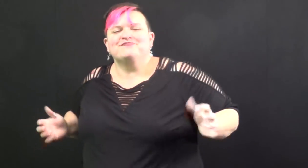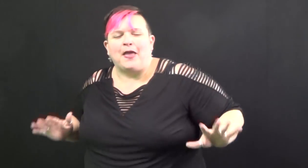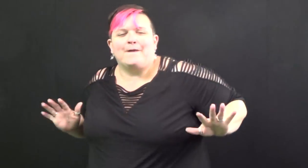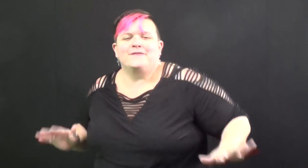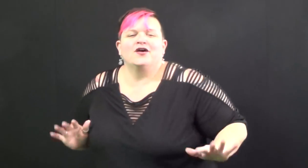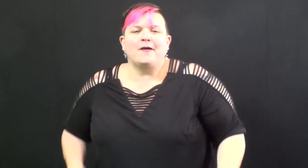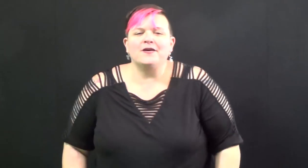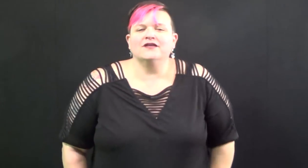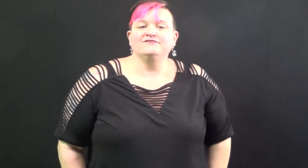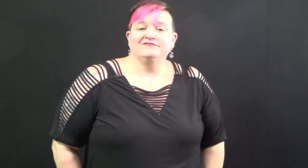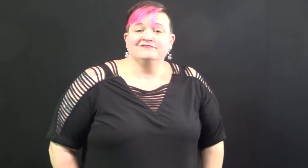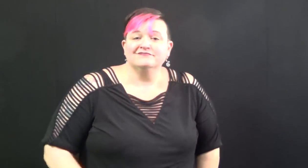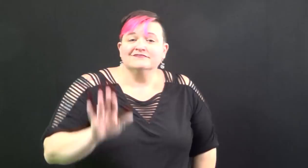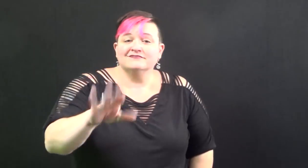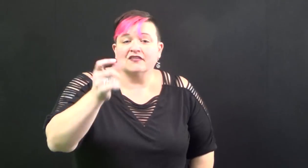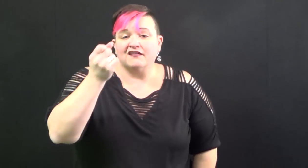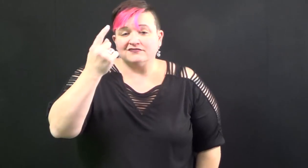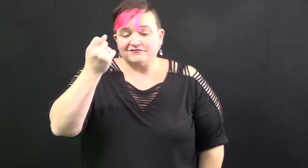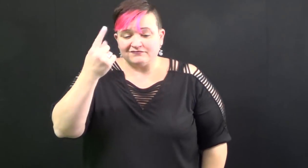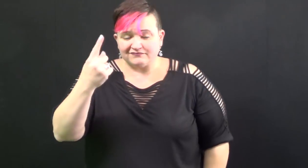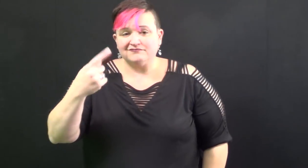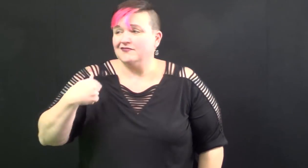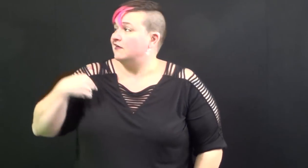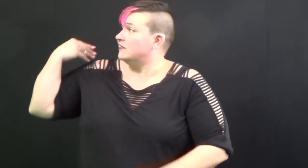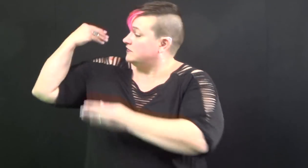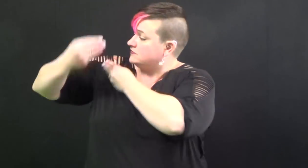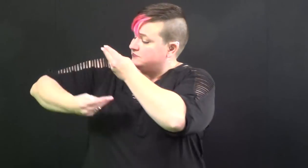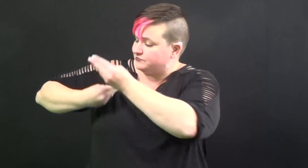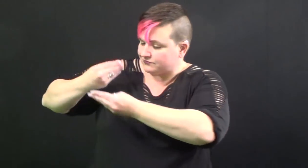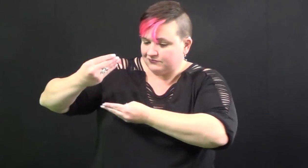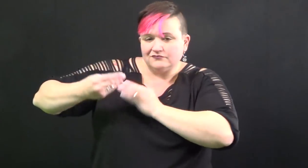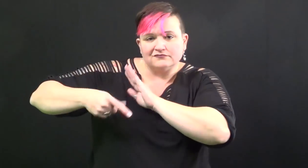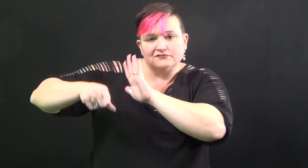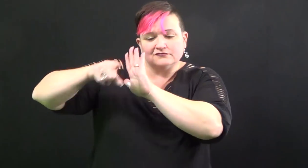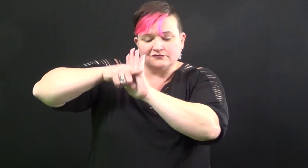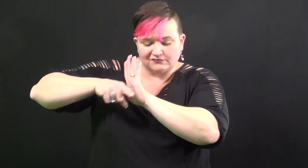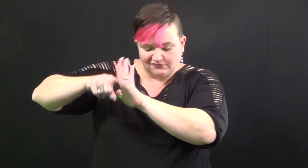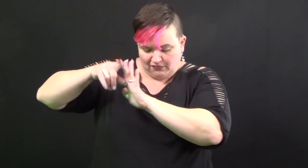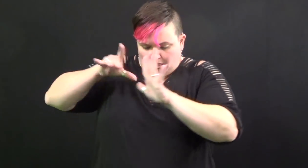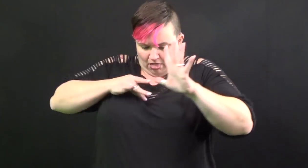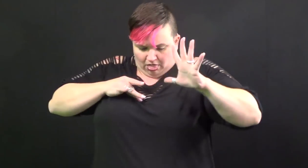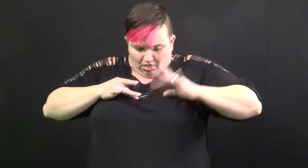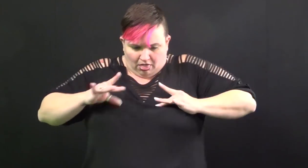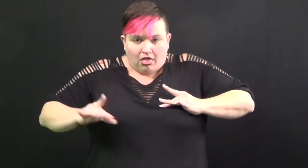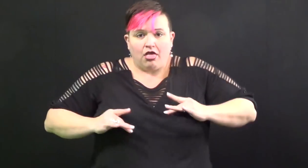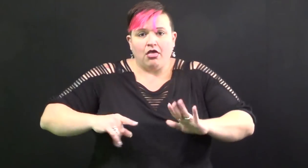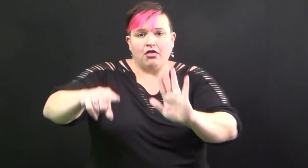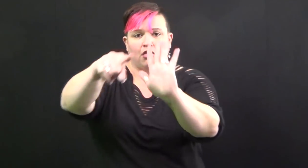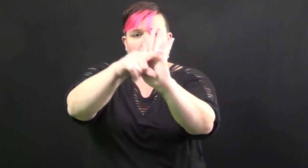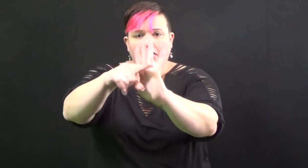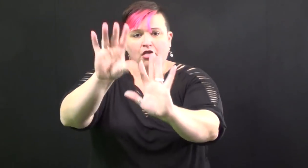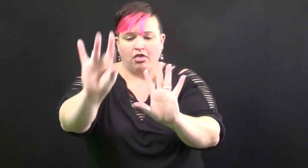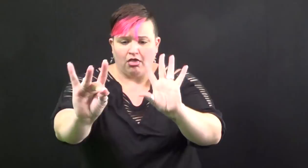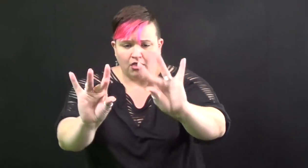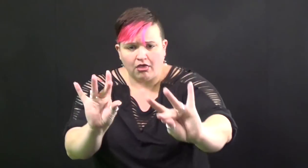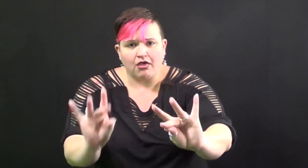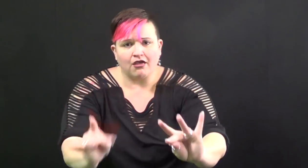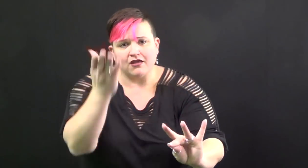We're about to inherit the sins of our